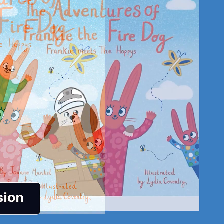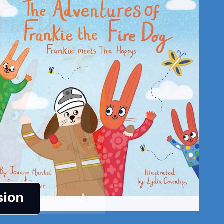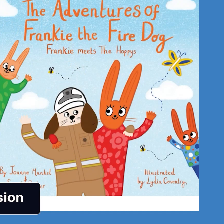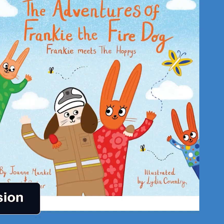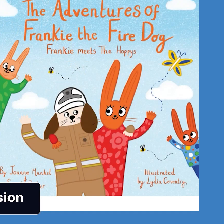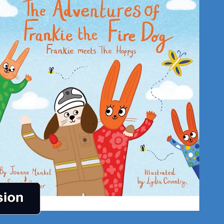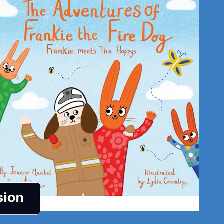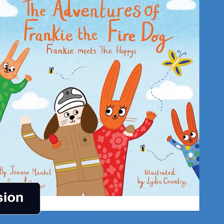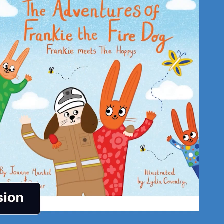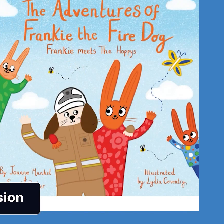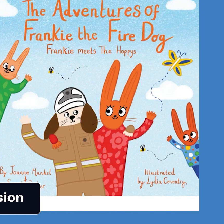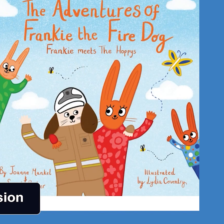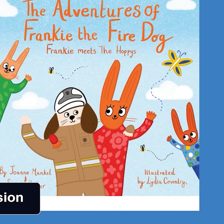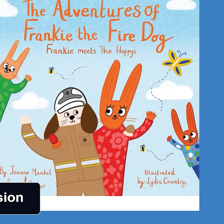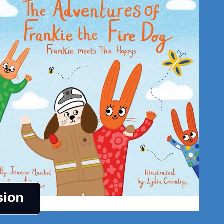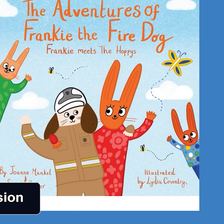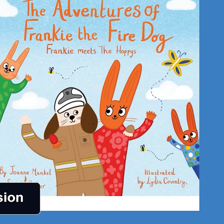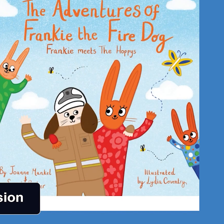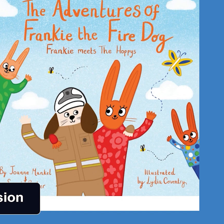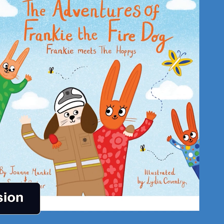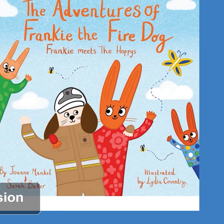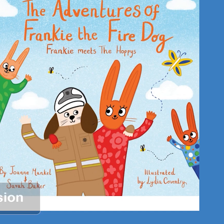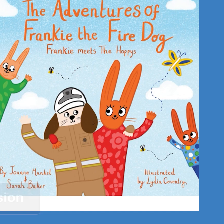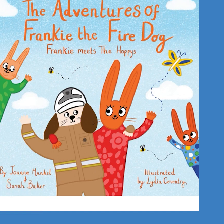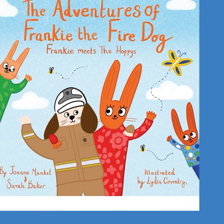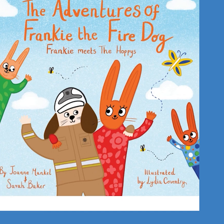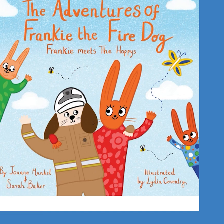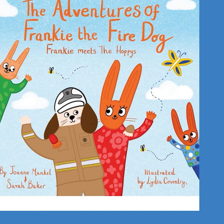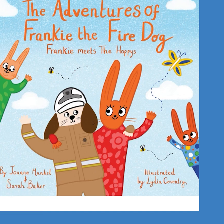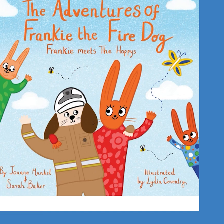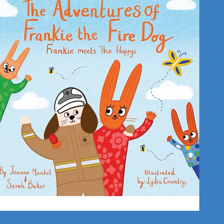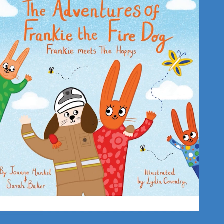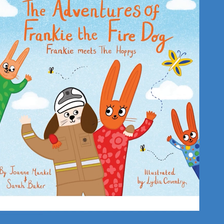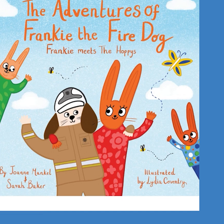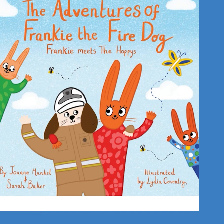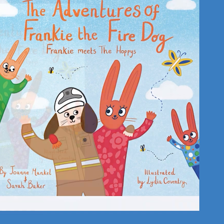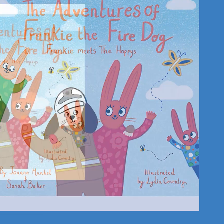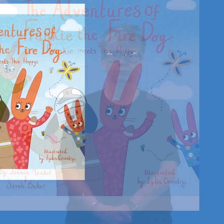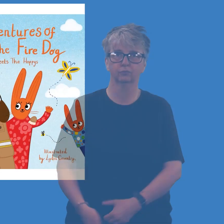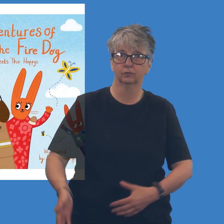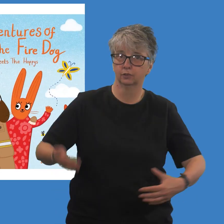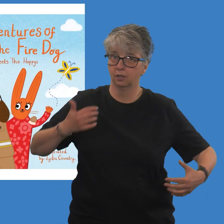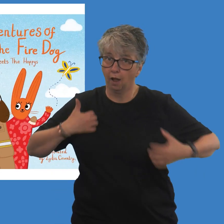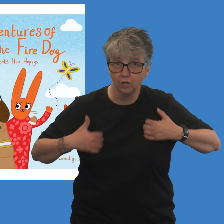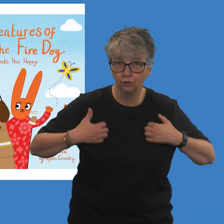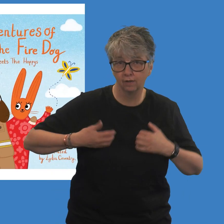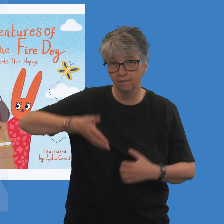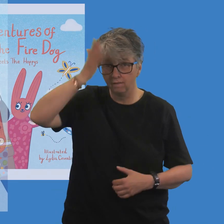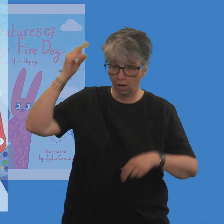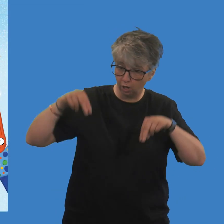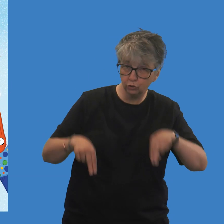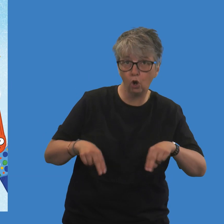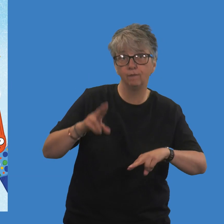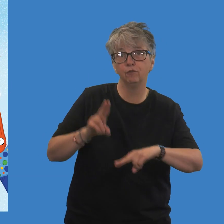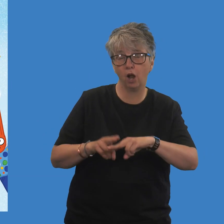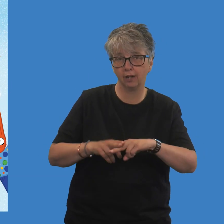The Adventures of Frankie the Fire Dog Frankie Meets the Hoppies by Joanne Mankell and Sarah Baker.